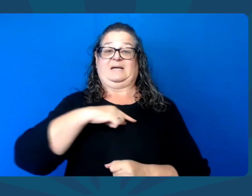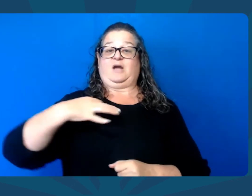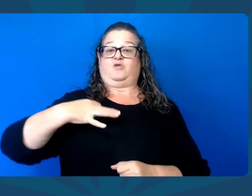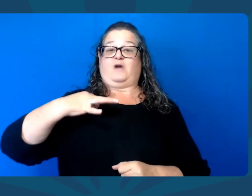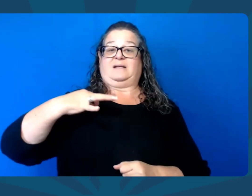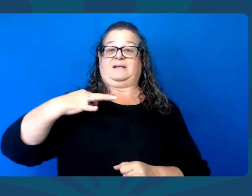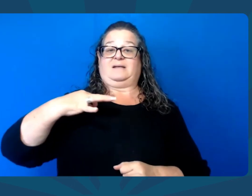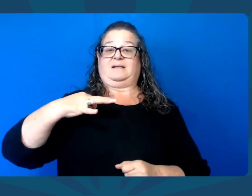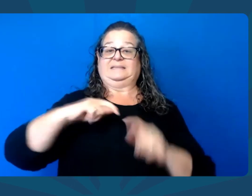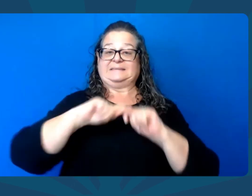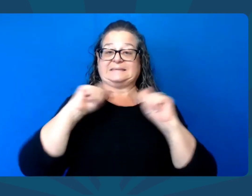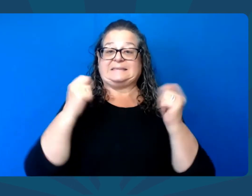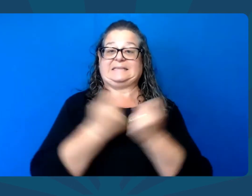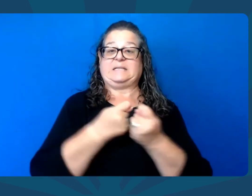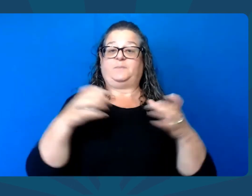pro-Arizona.